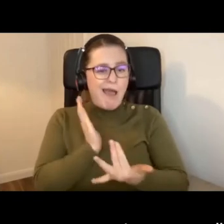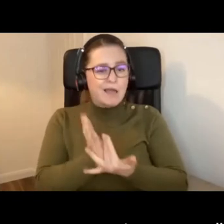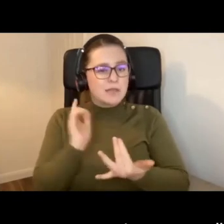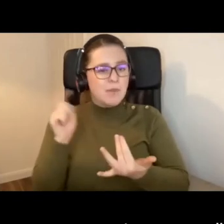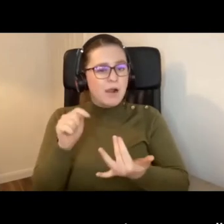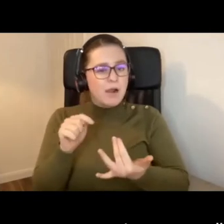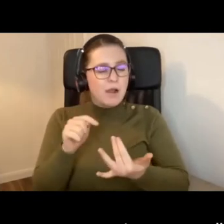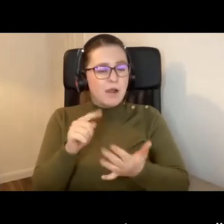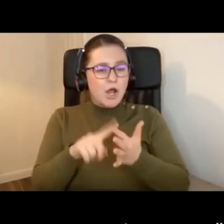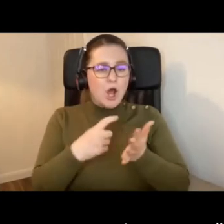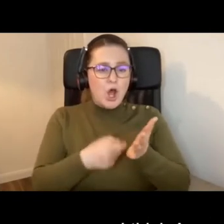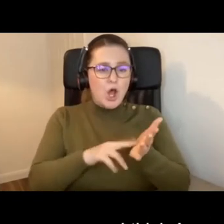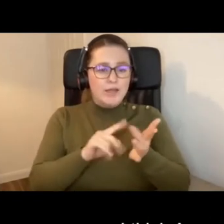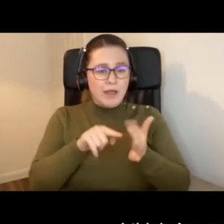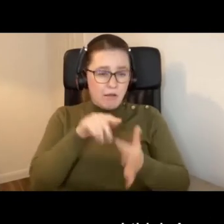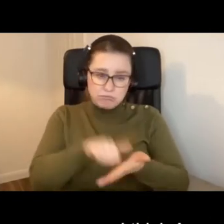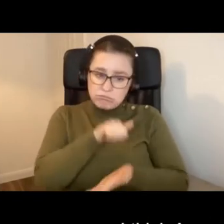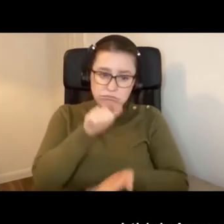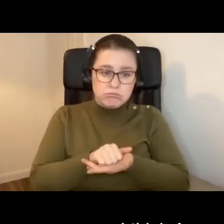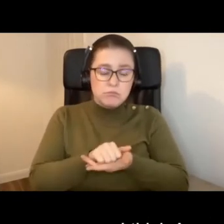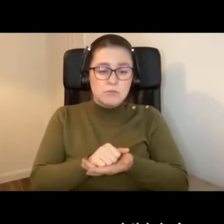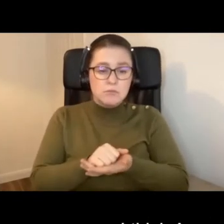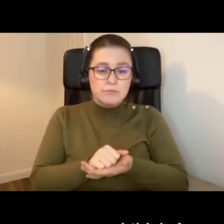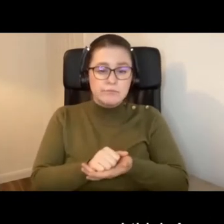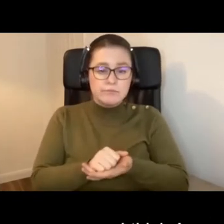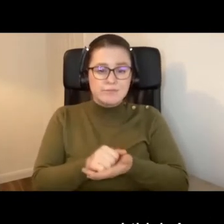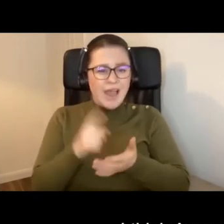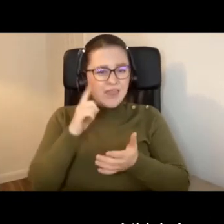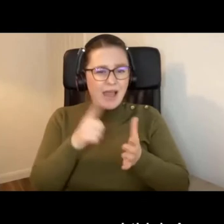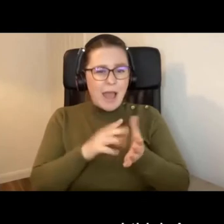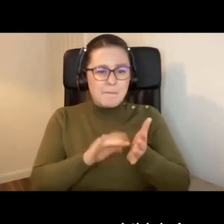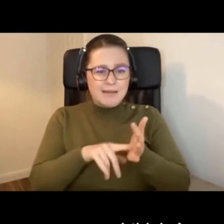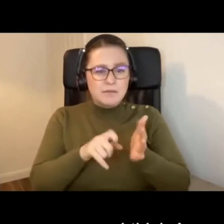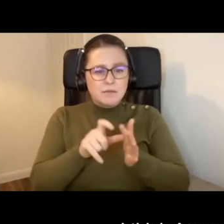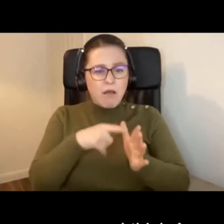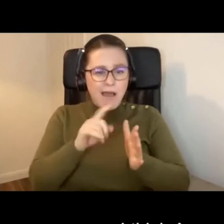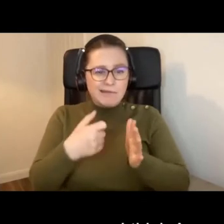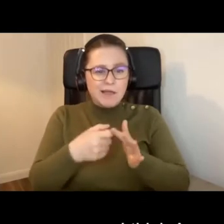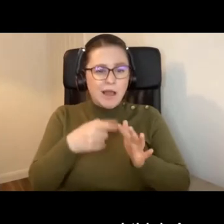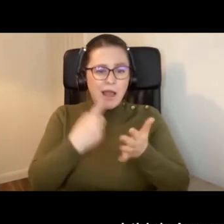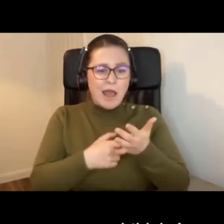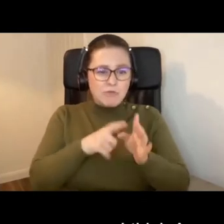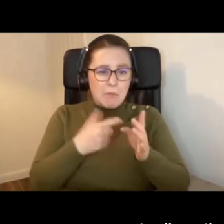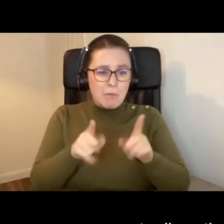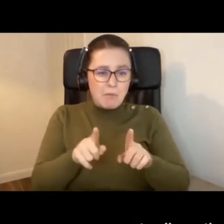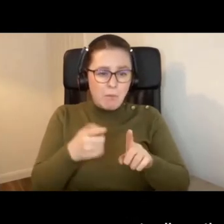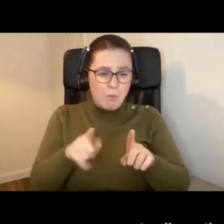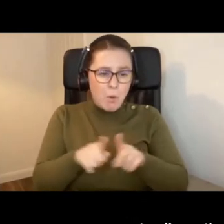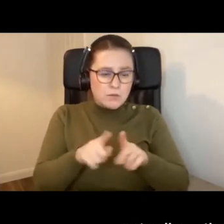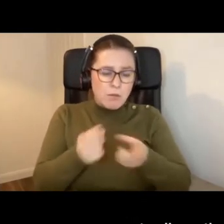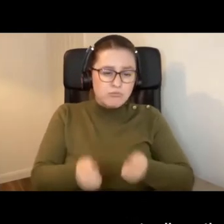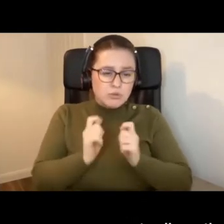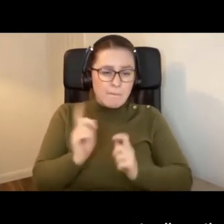Ernie was very right in pointing out, and I think Amanda did and Kerry has done to some extent, that